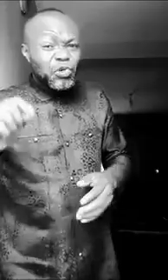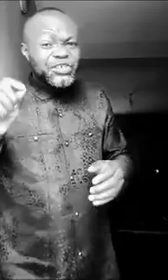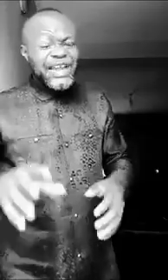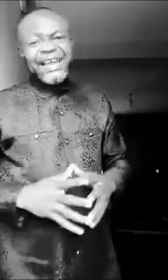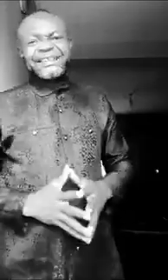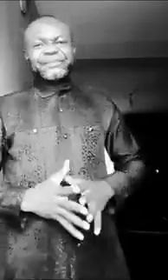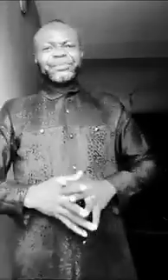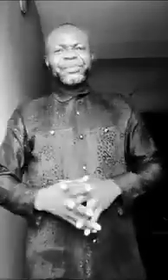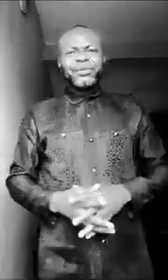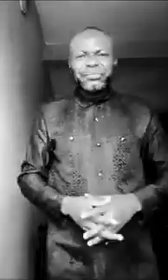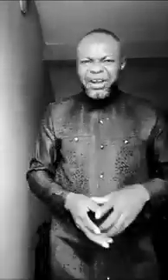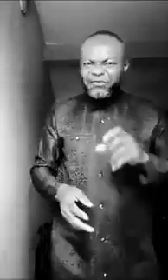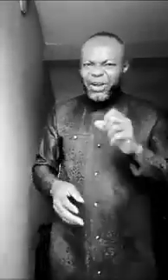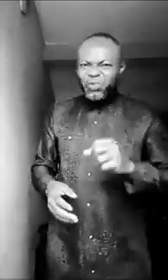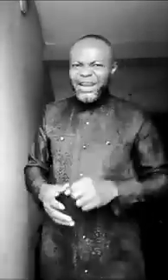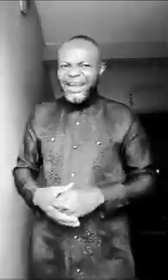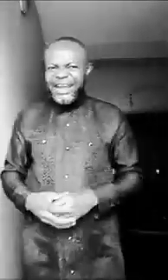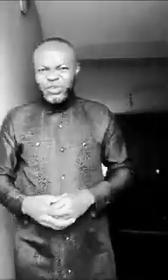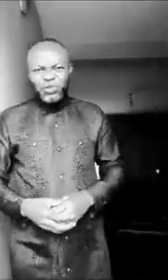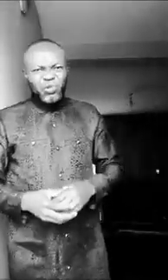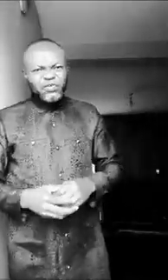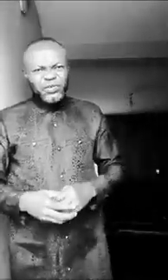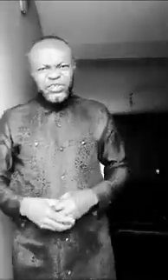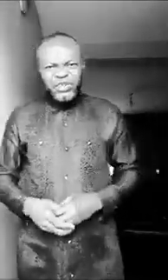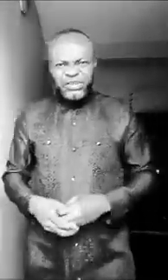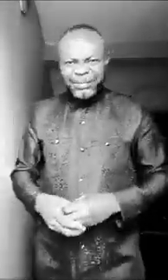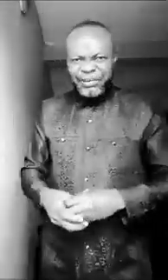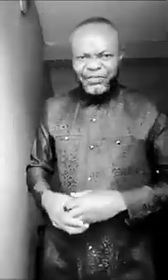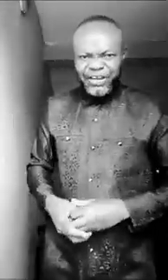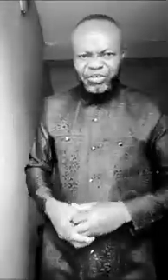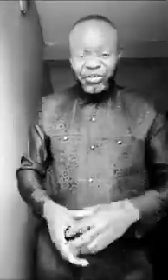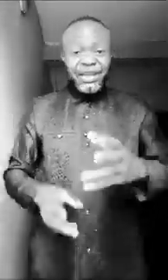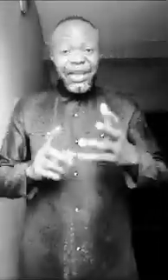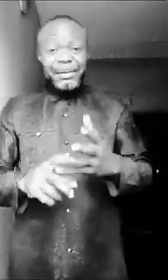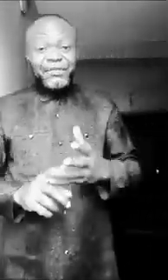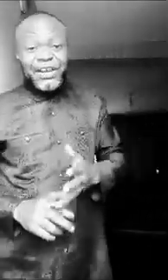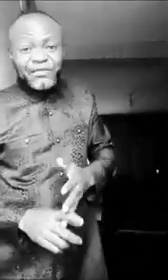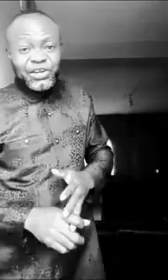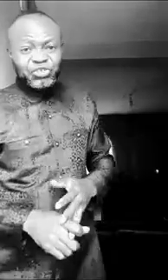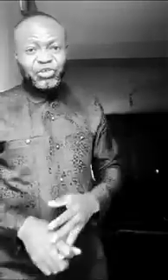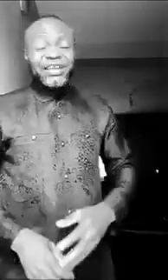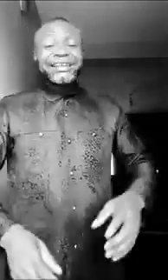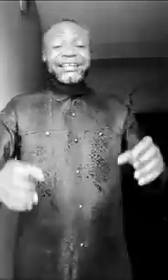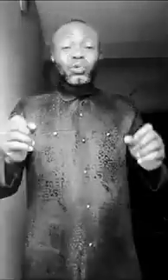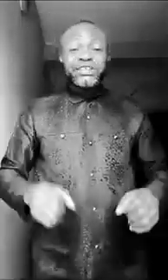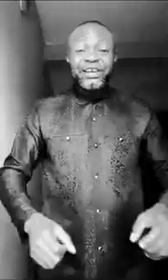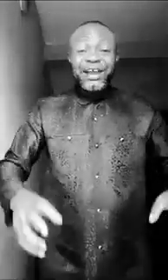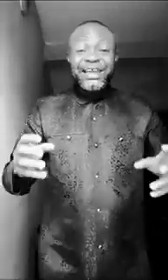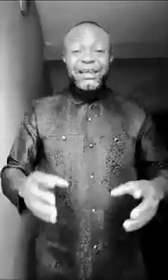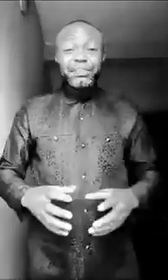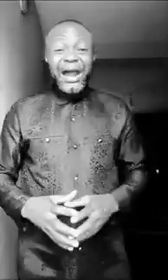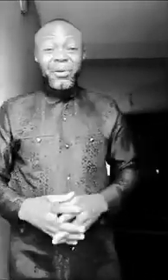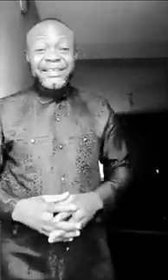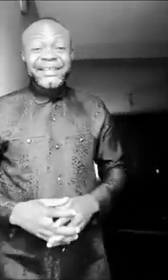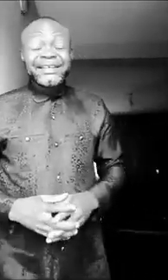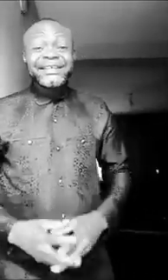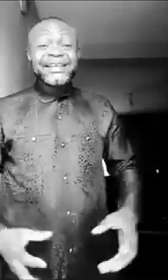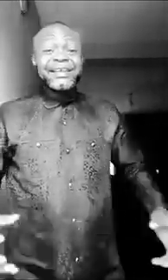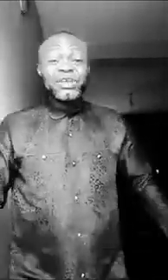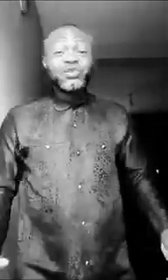side. Pray very well as God to reveal the secret about my foundation about my father foundation that whatever any powers that enemy is